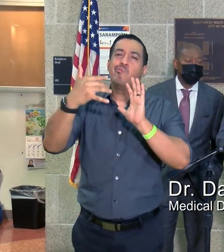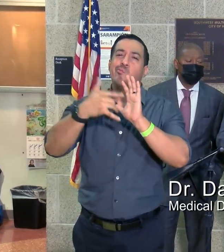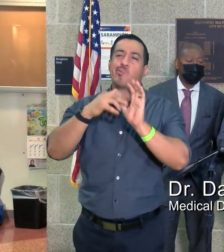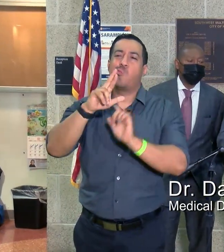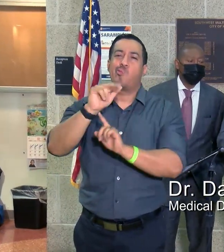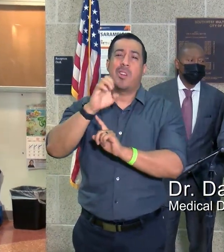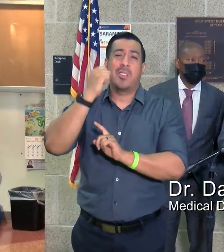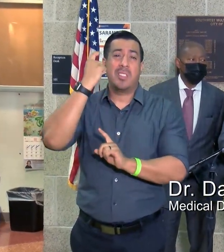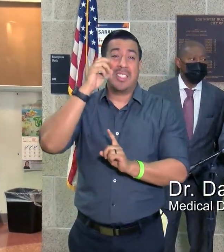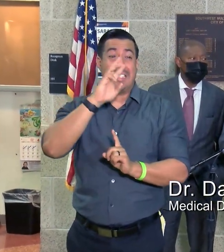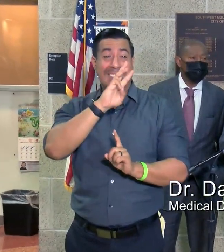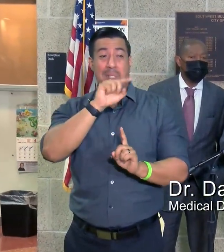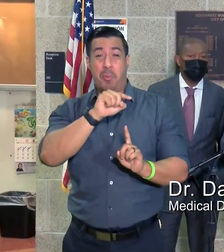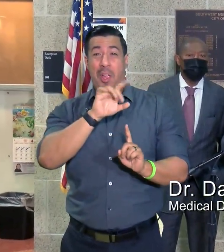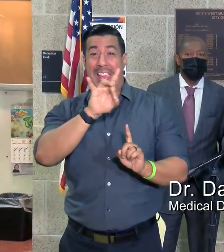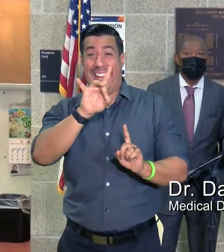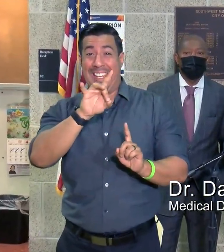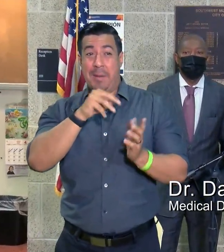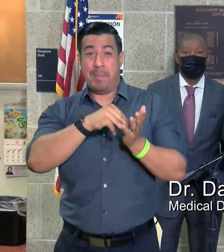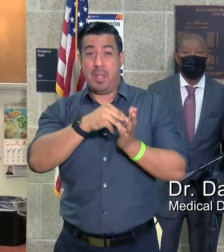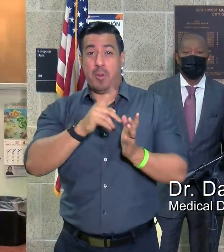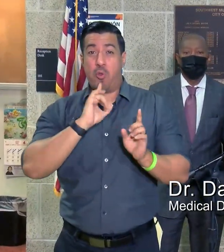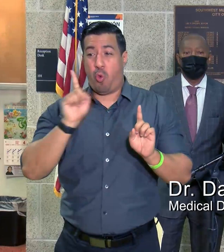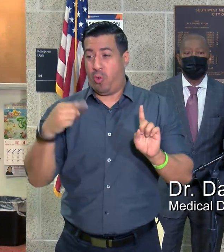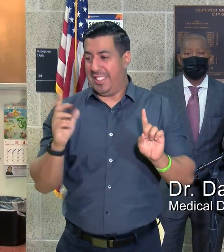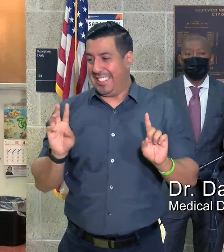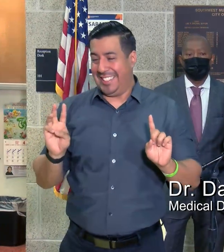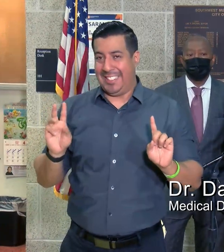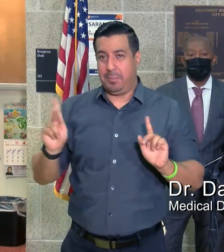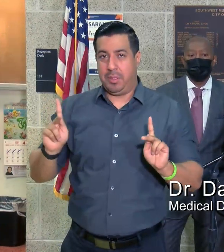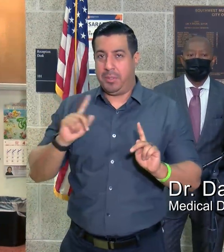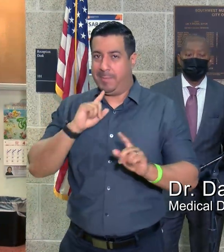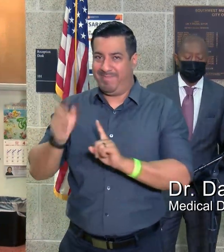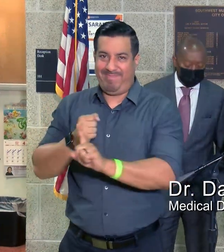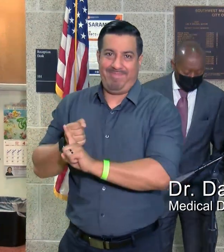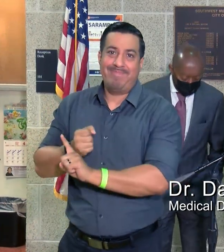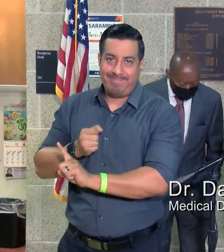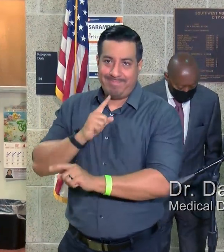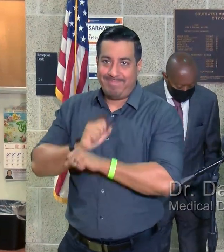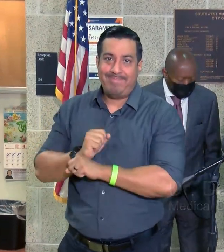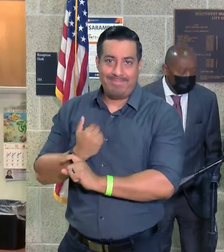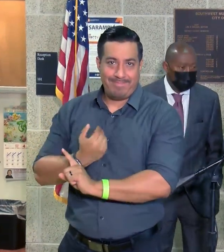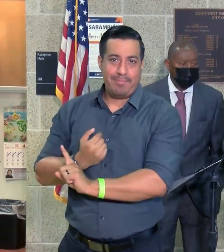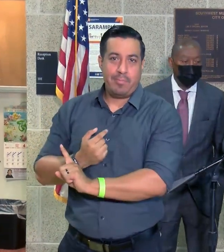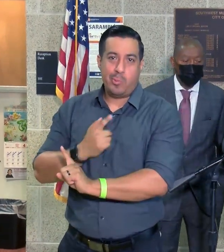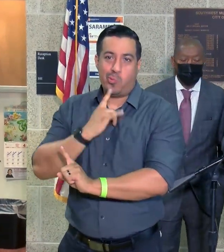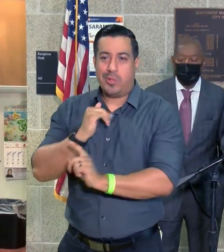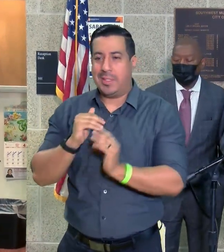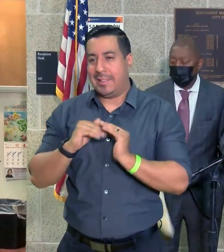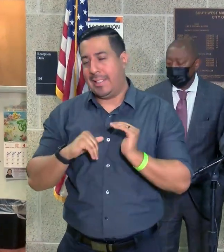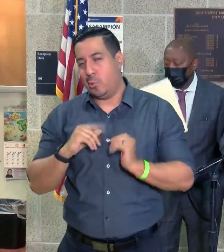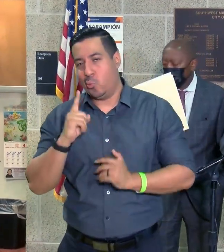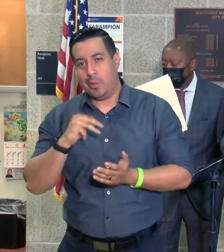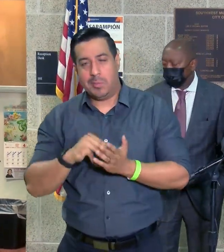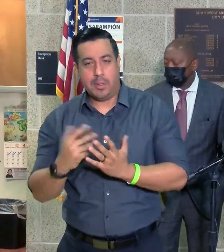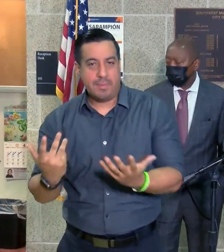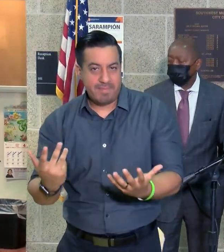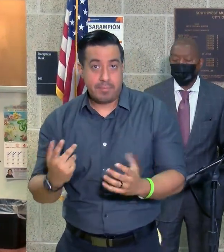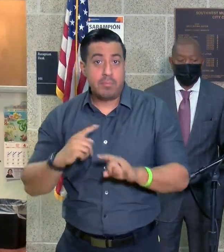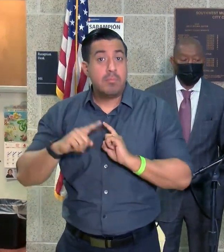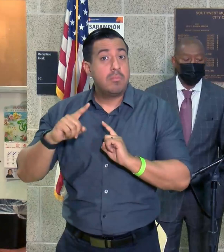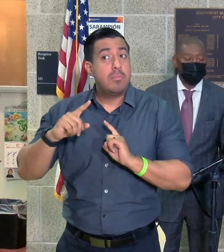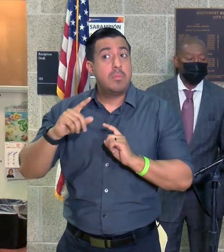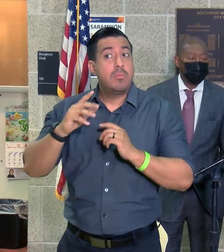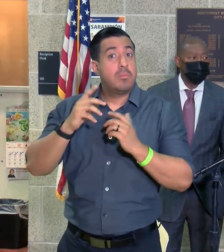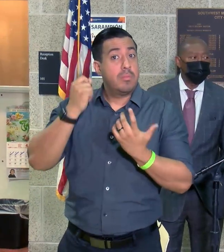cases out of 6.8 million doses have been given. So those are extremely rare. That's literally less than one in a million. Nevertheless, the type